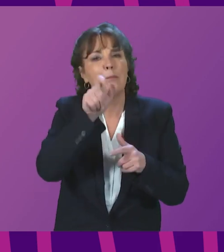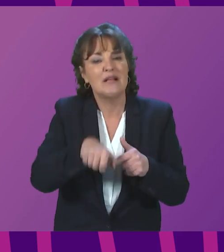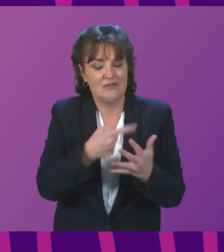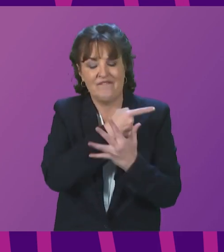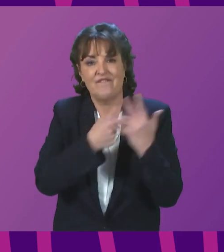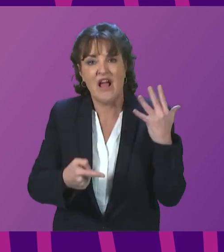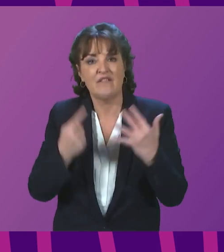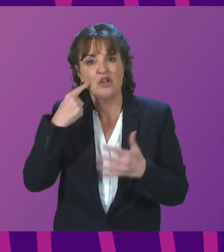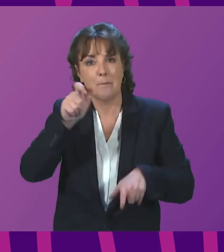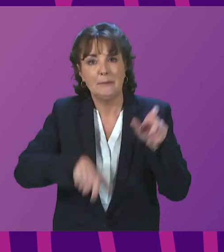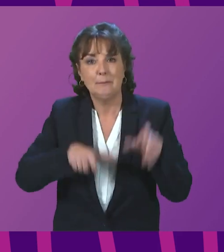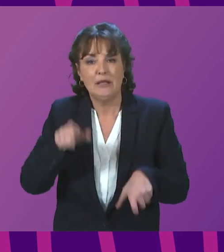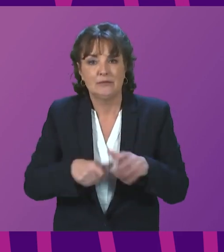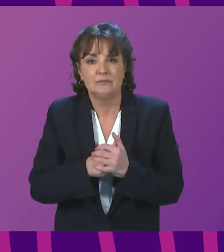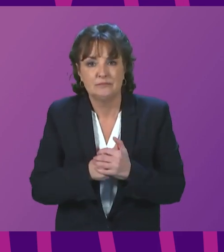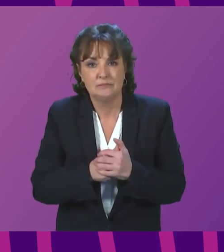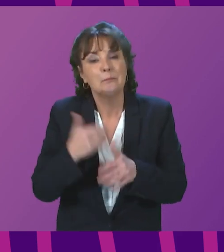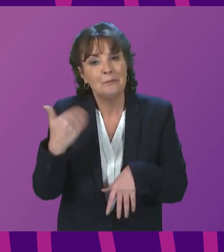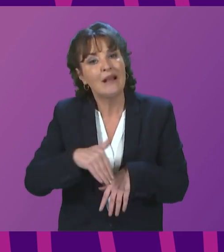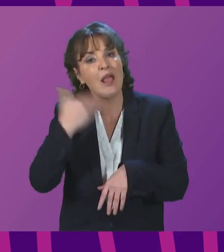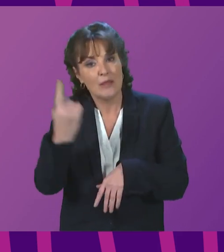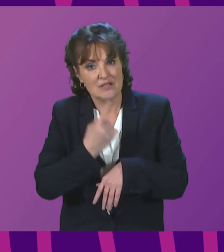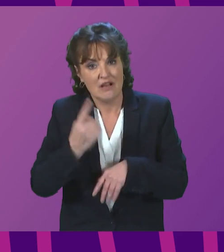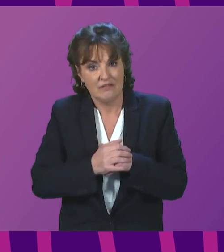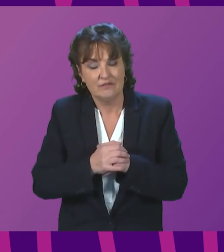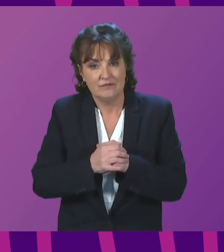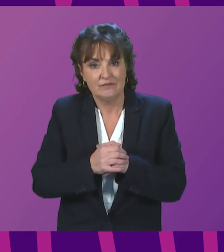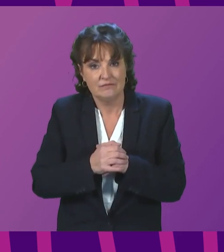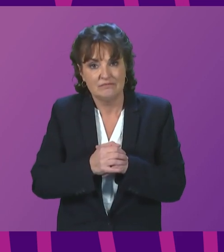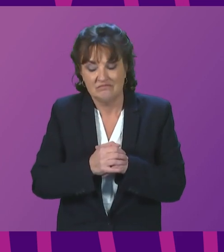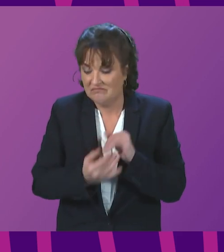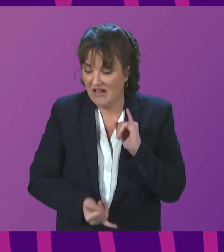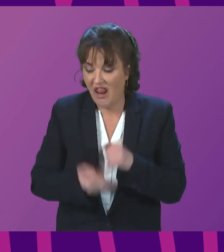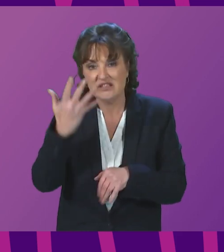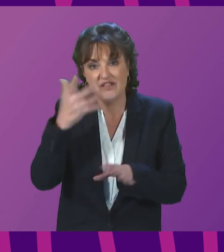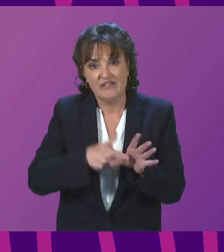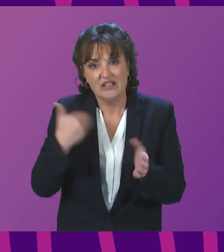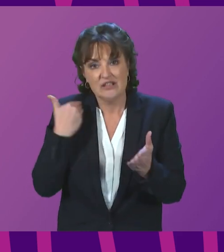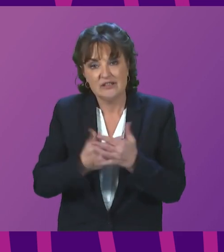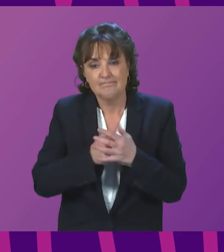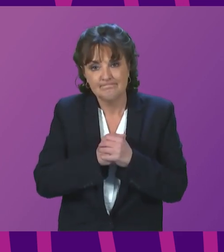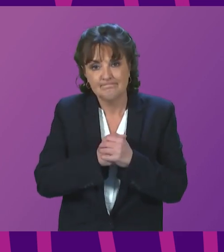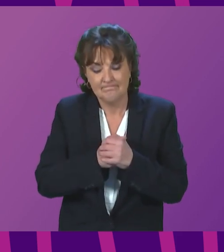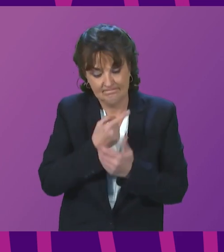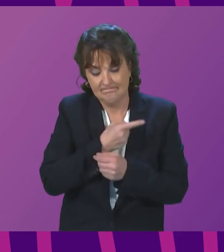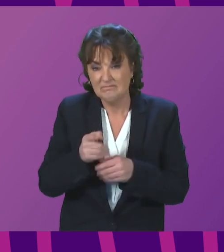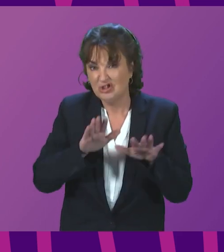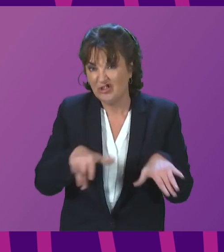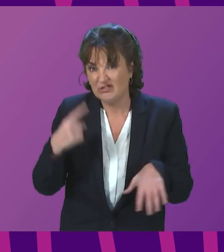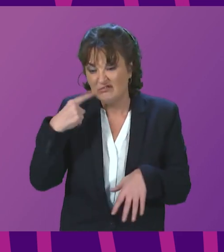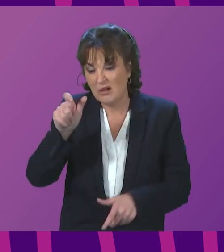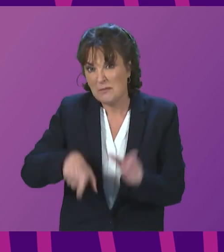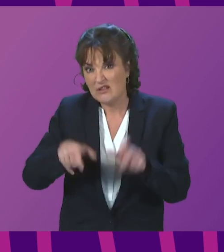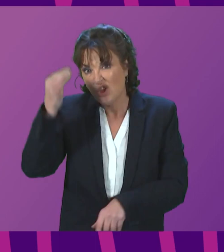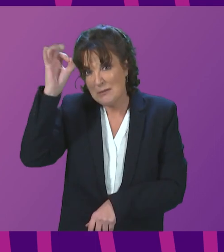people took their lives, their own lives, at Polmont, all within the last five years. The Children and Young Persons Commissioner